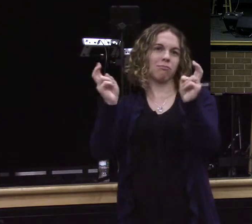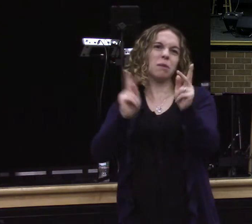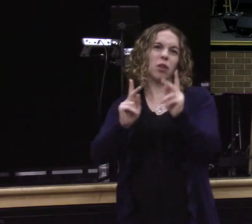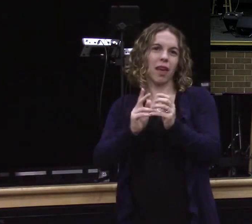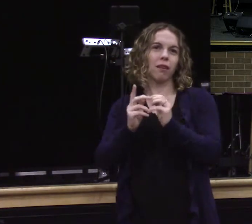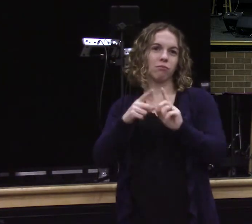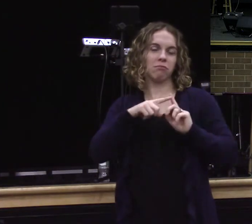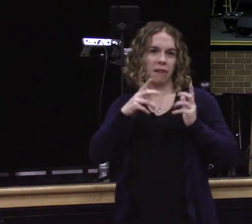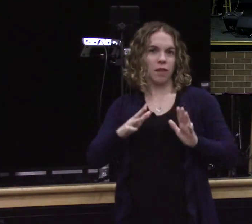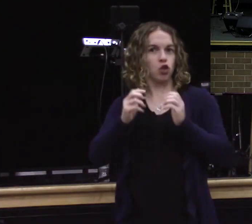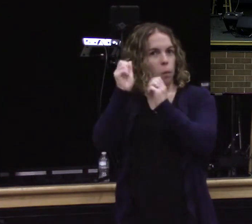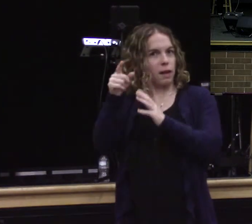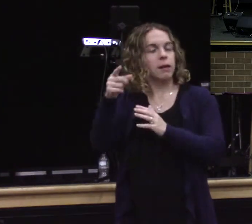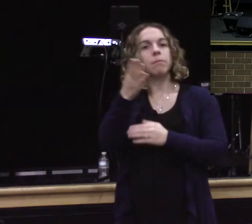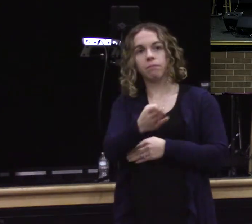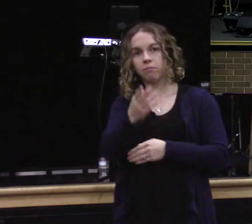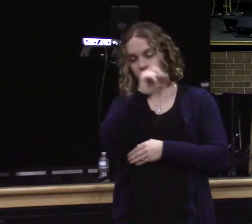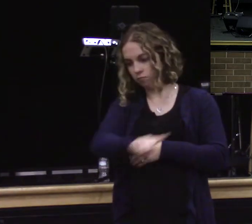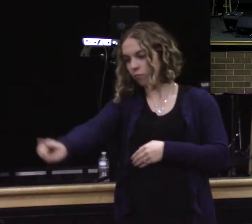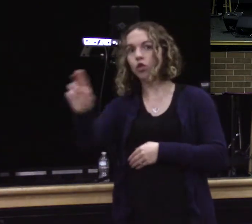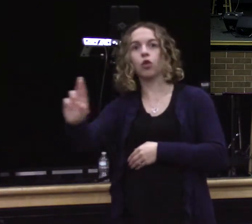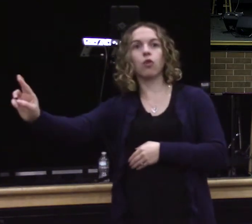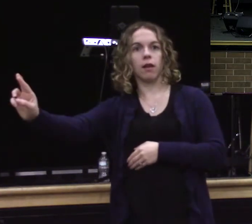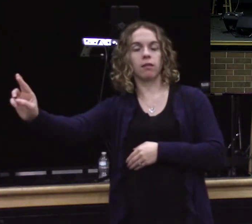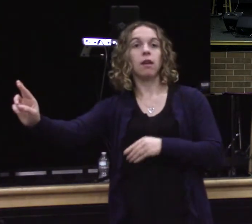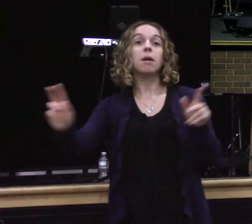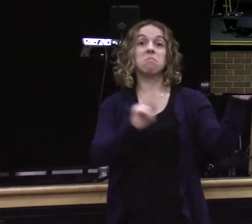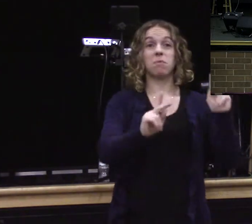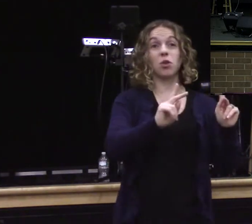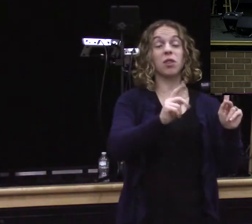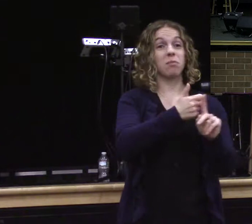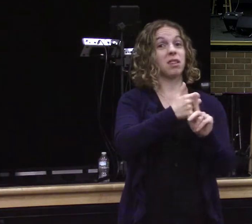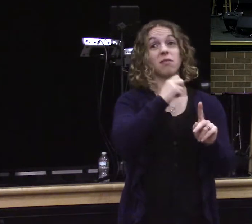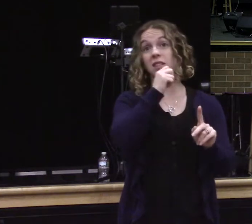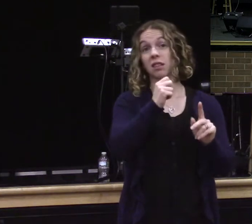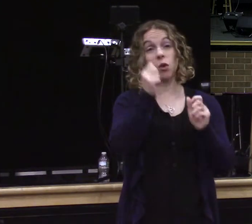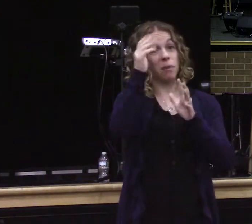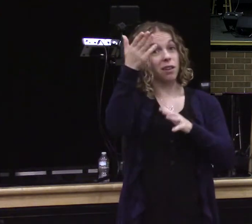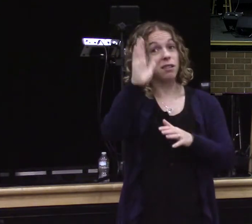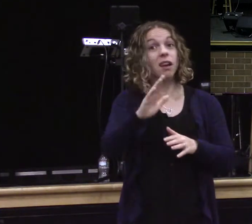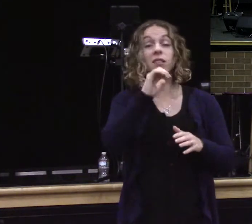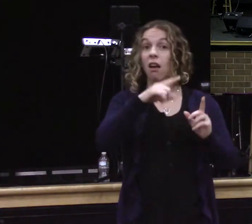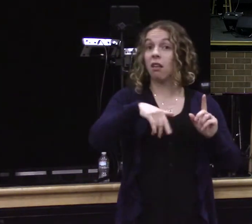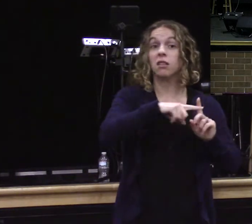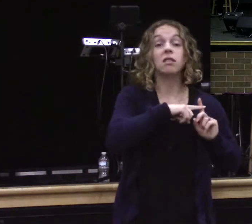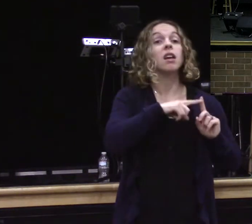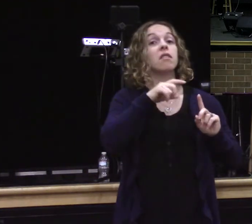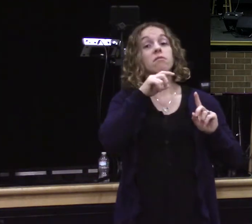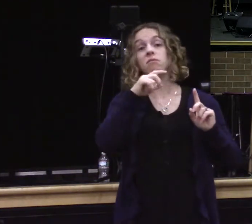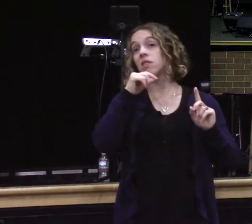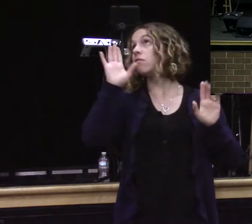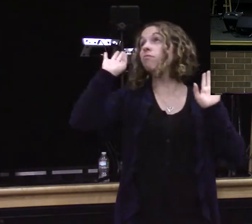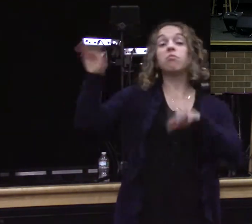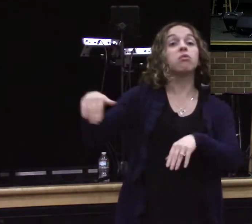It will be the end of history. As we know it. And the king will say to those on the right. Come you who are blessed by my